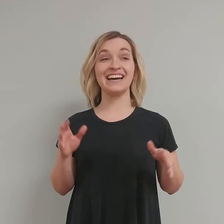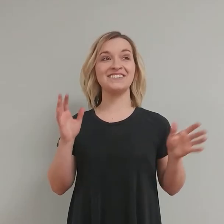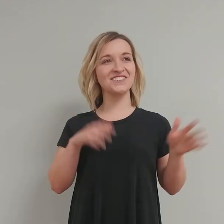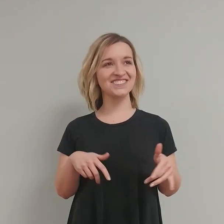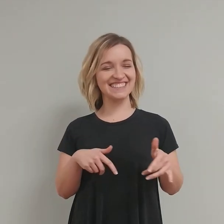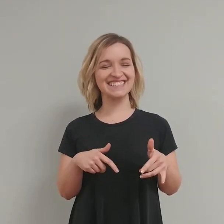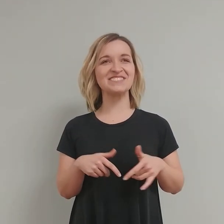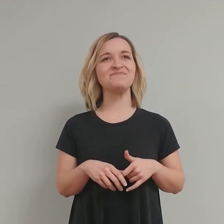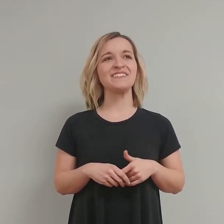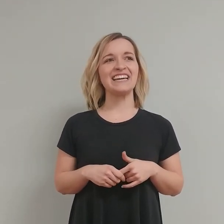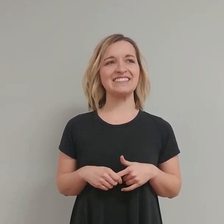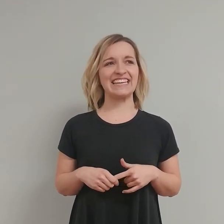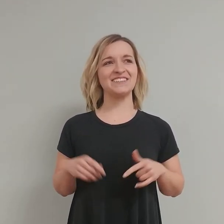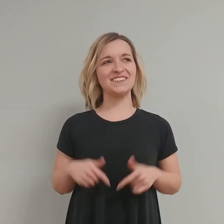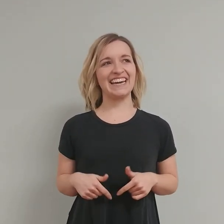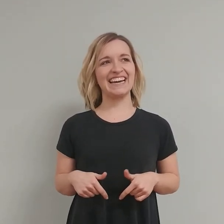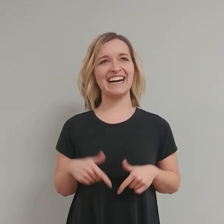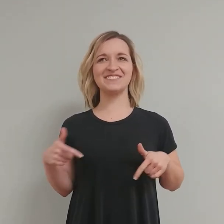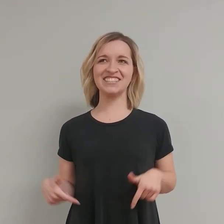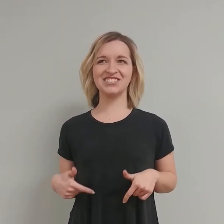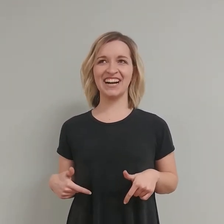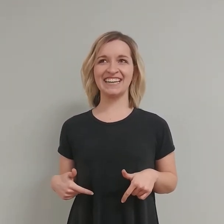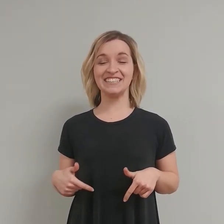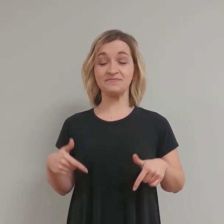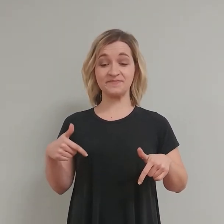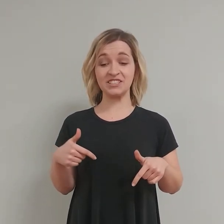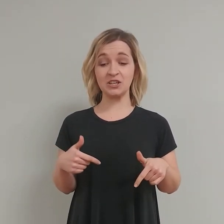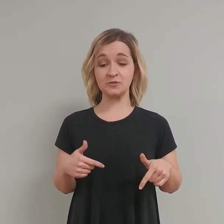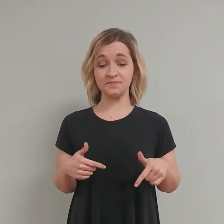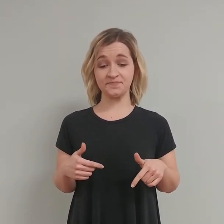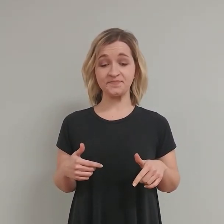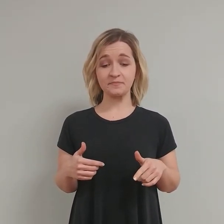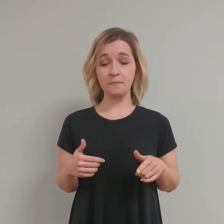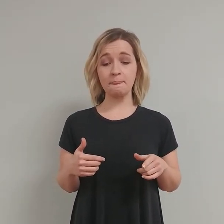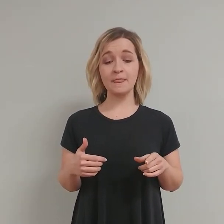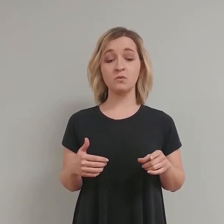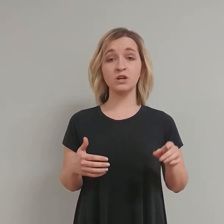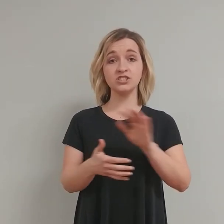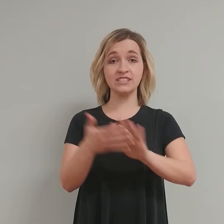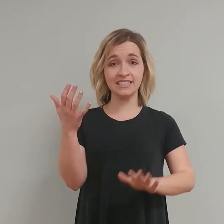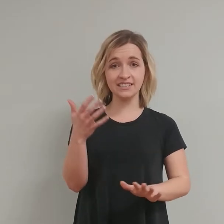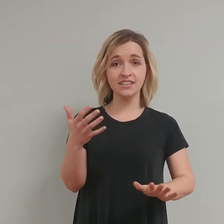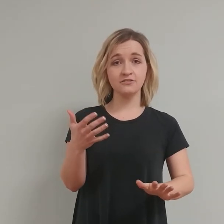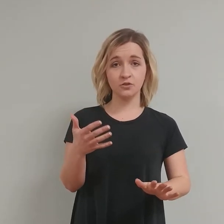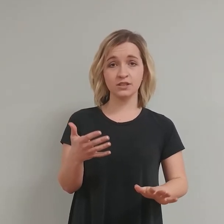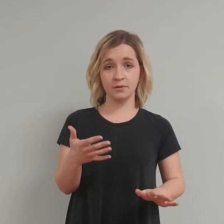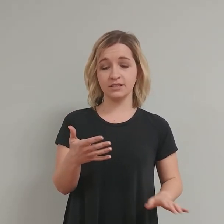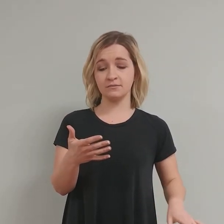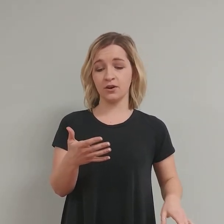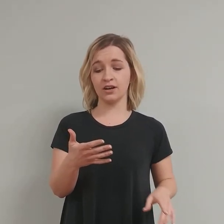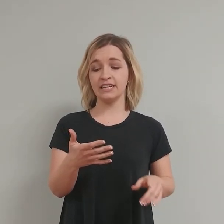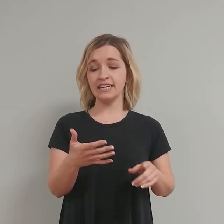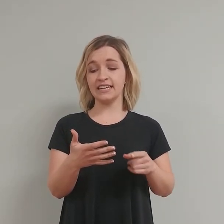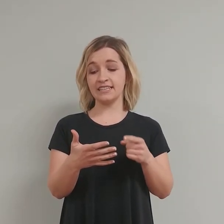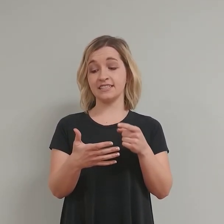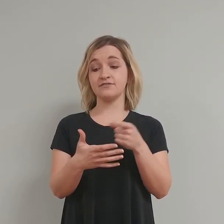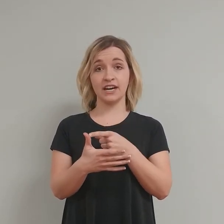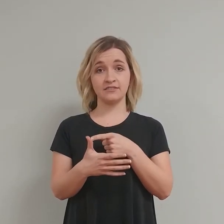I ordered this. And I was like, okay, I'm going to try it. And so what you need for the protein bar is the Vita